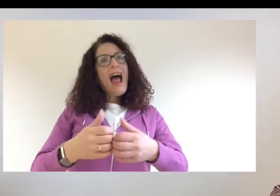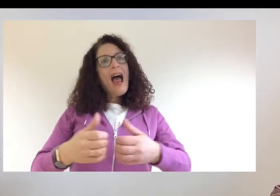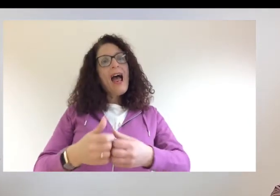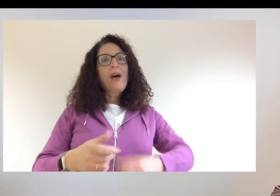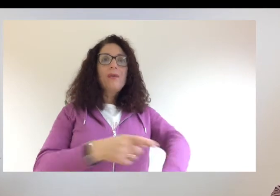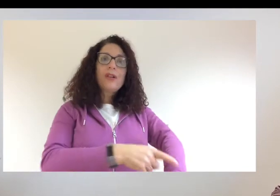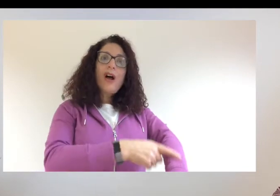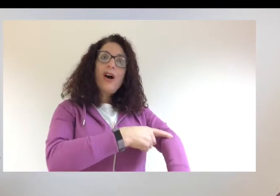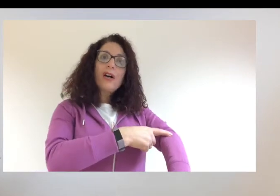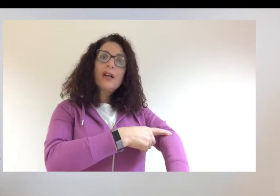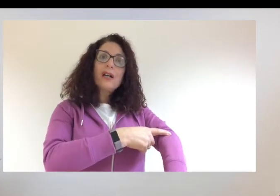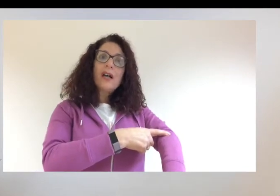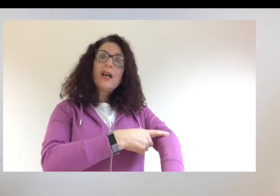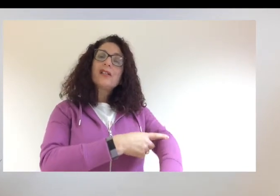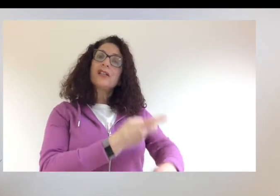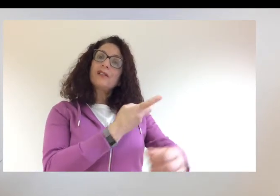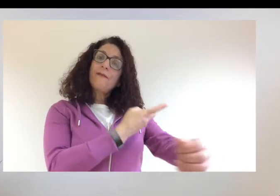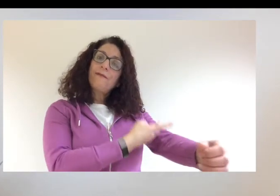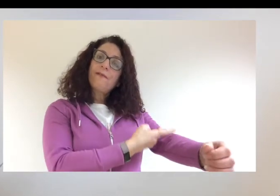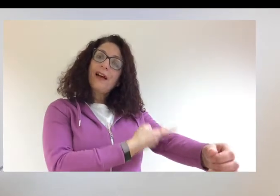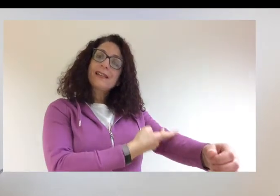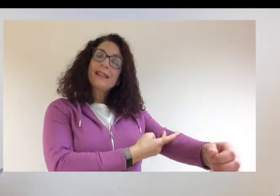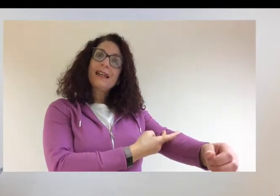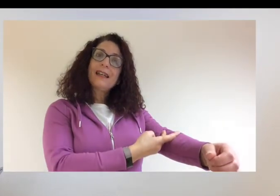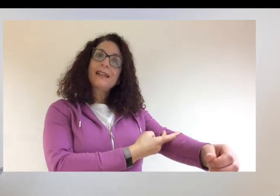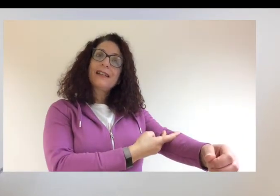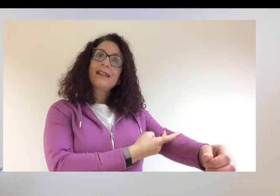How long will the vaccine take to work?